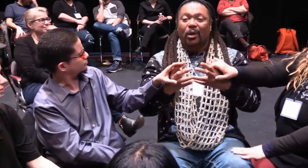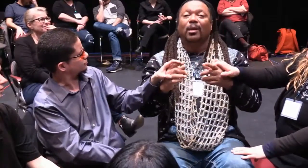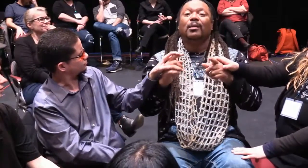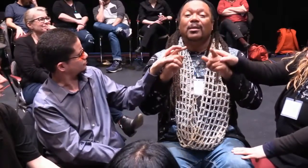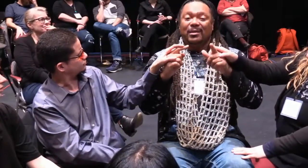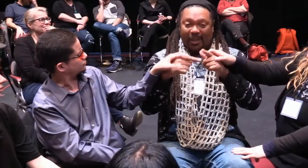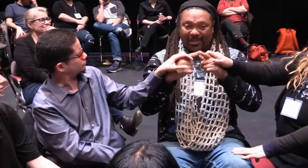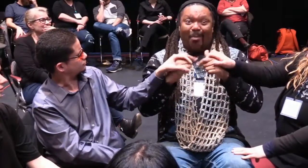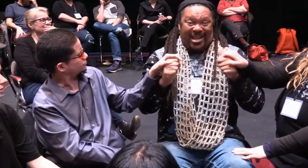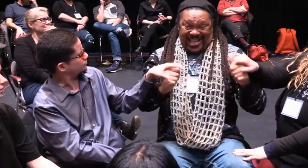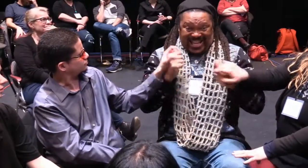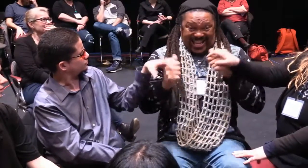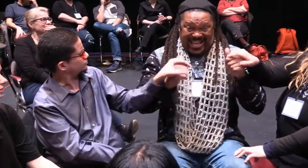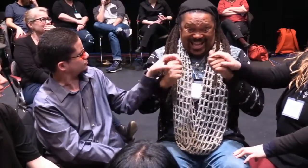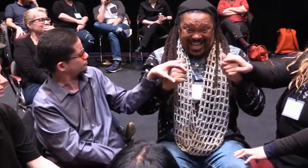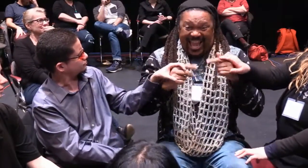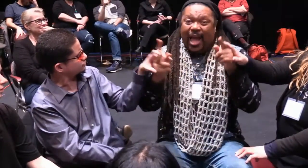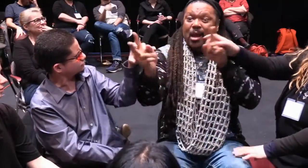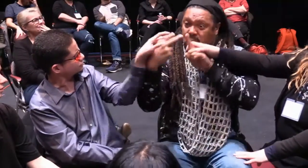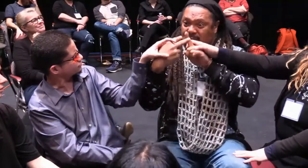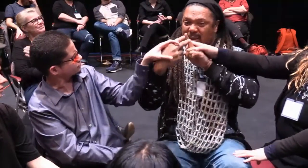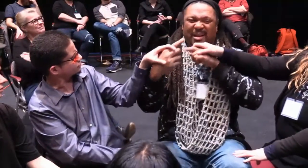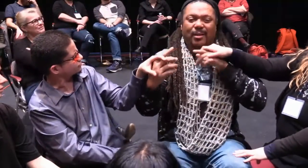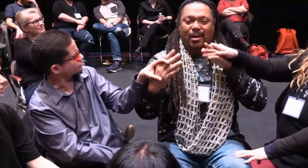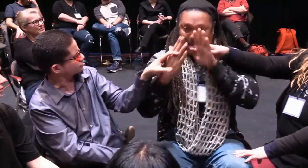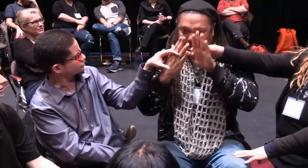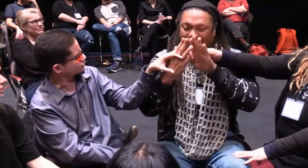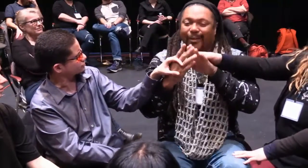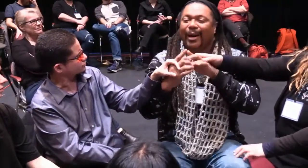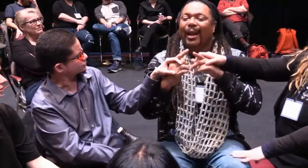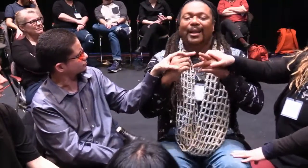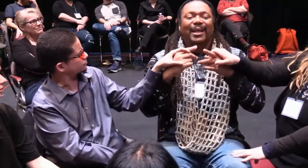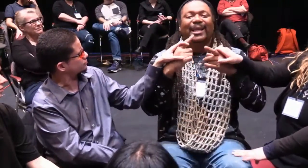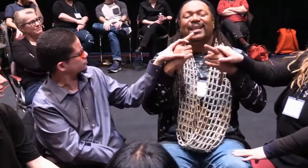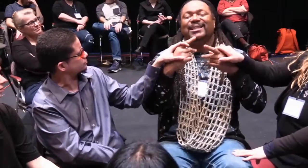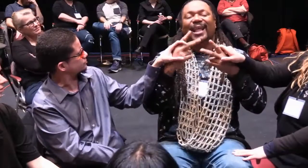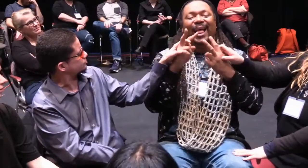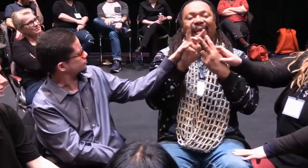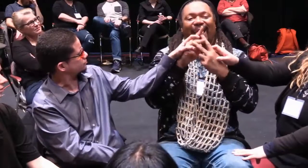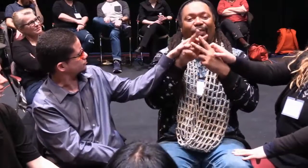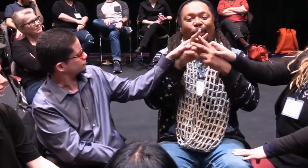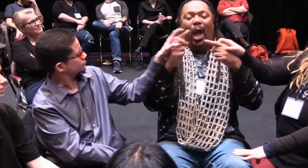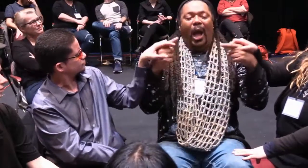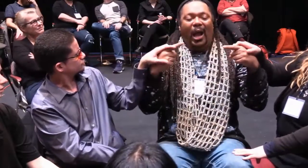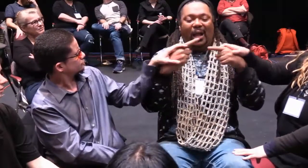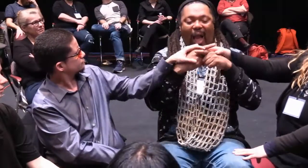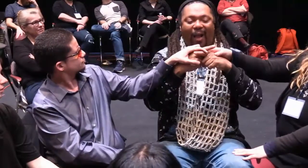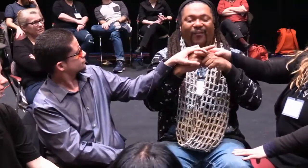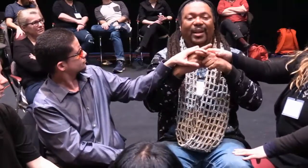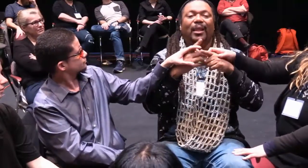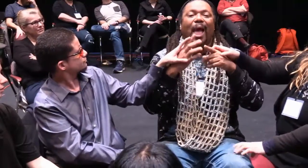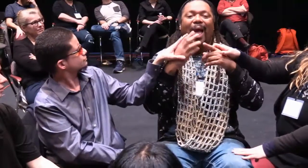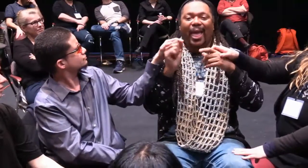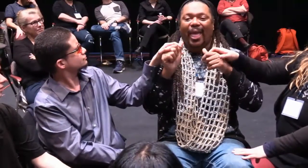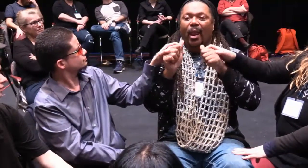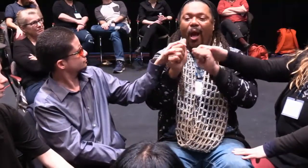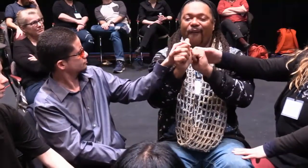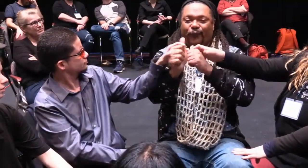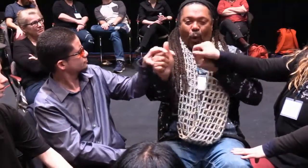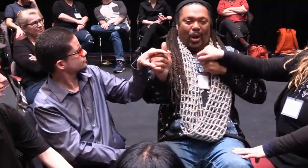desire not to be in proximity to necessarily me or the things that I'm involved in. And it's definitely